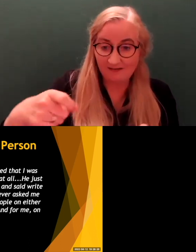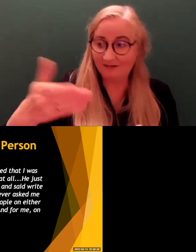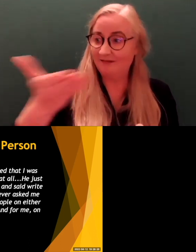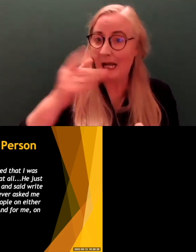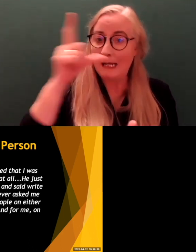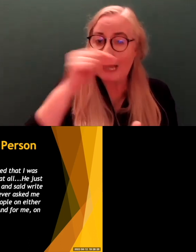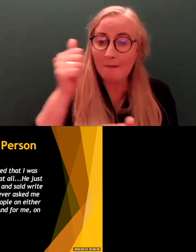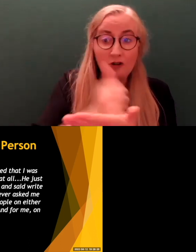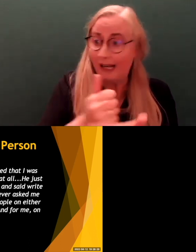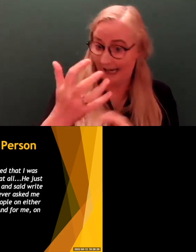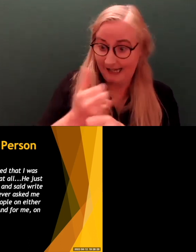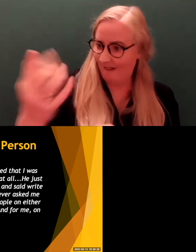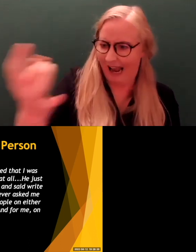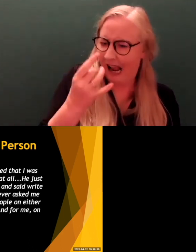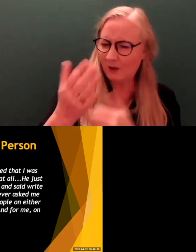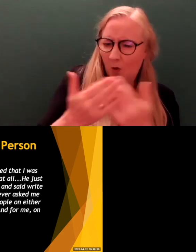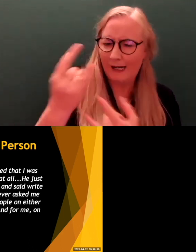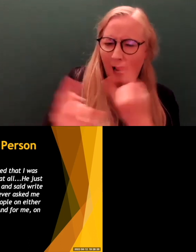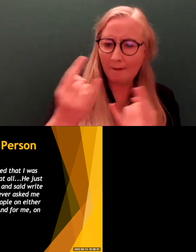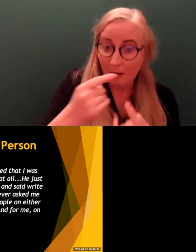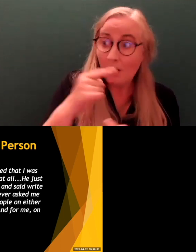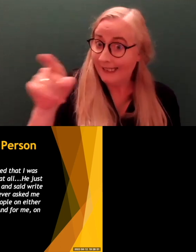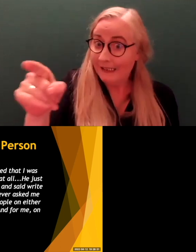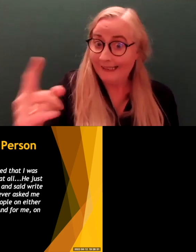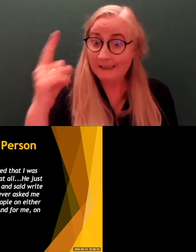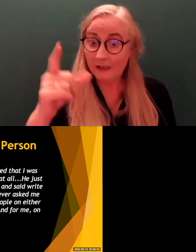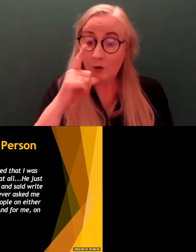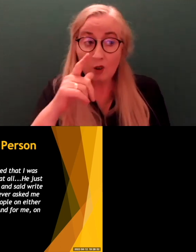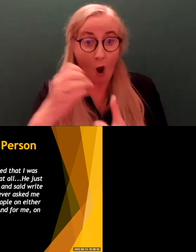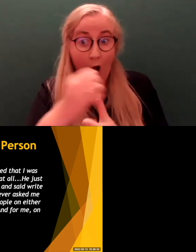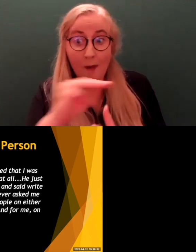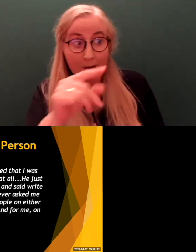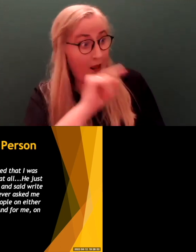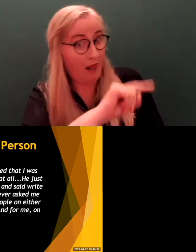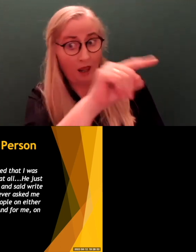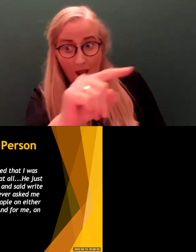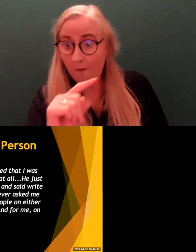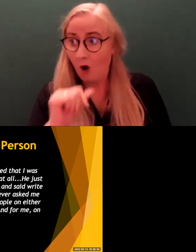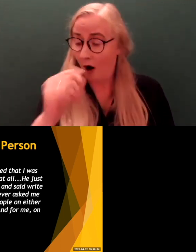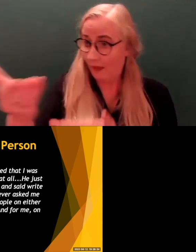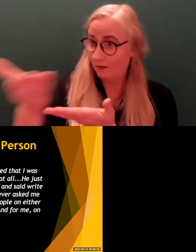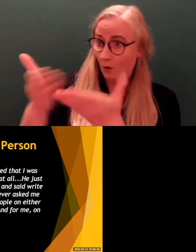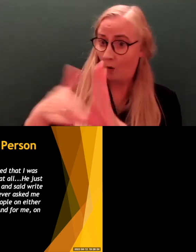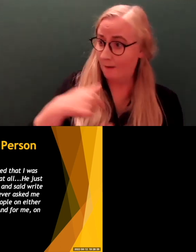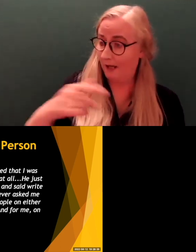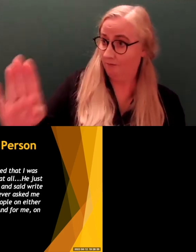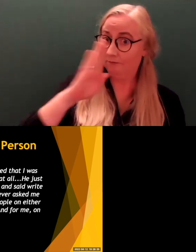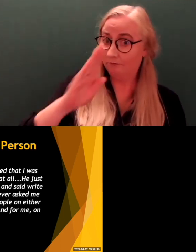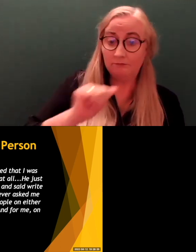happened. He spoke to all the other people on either end, but didn't speak to me at all. And for me that day, on that day, I was upset.